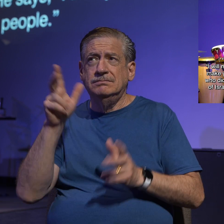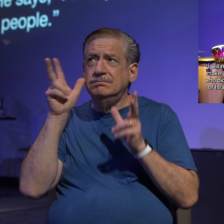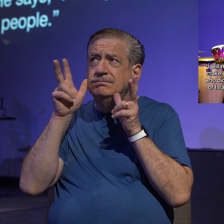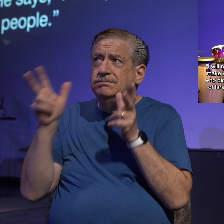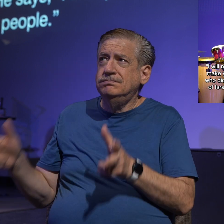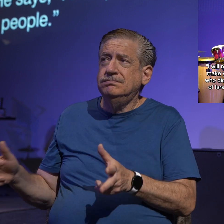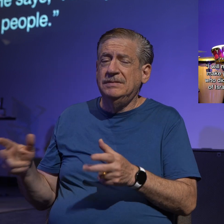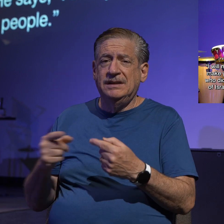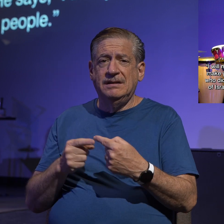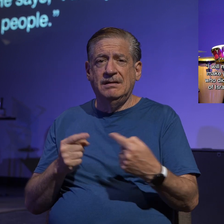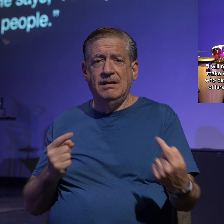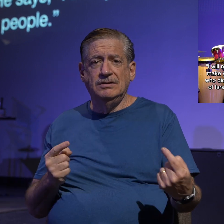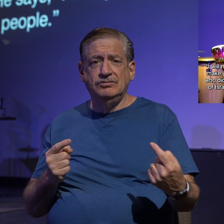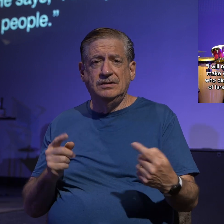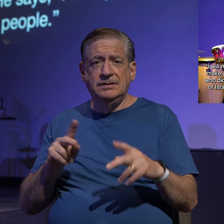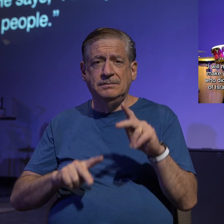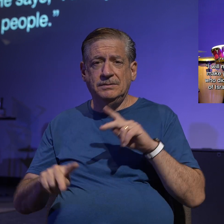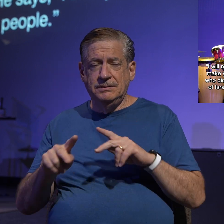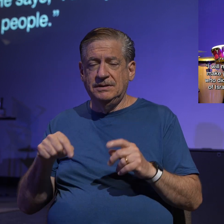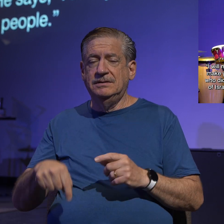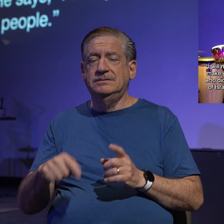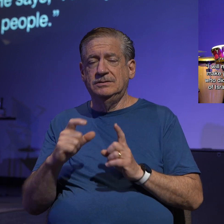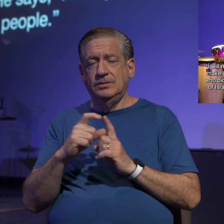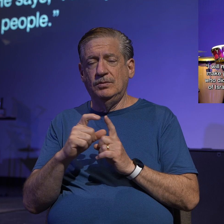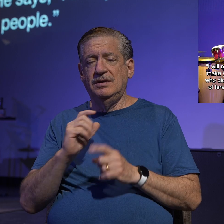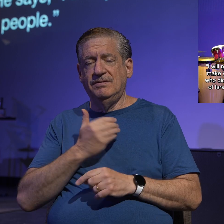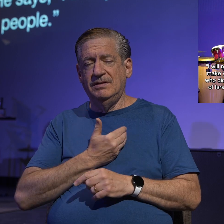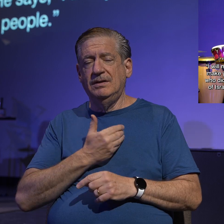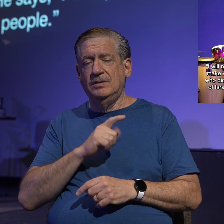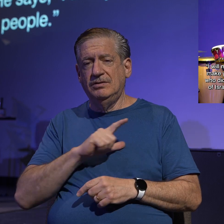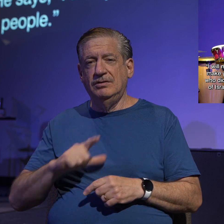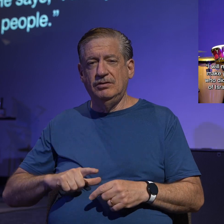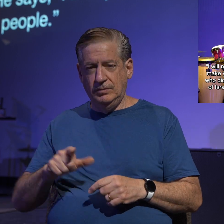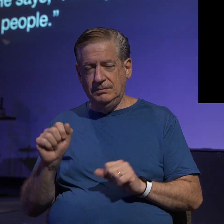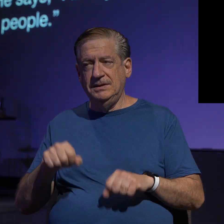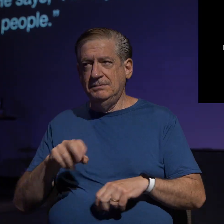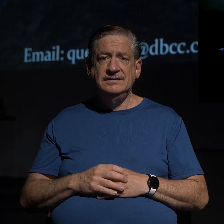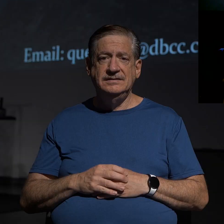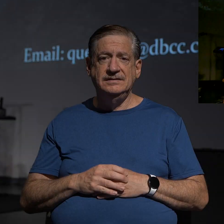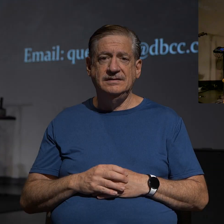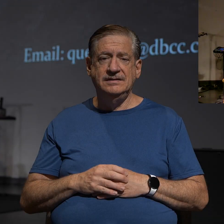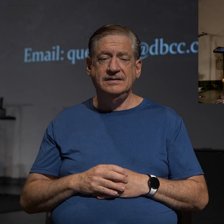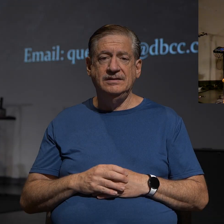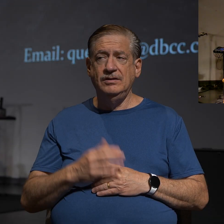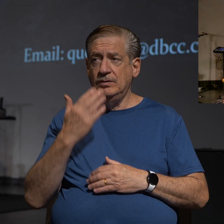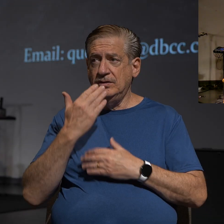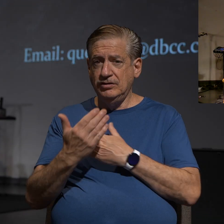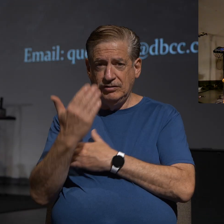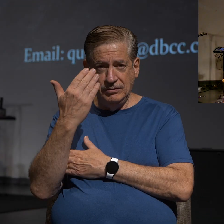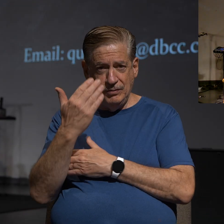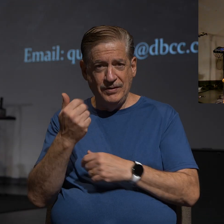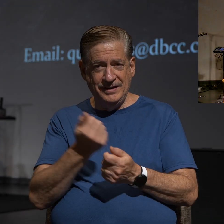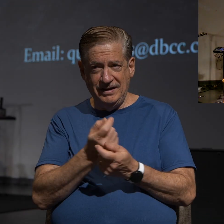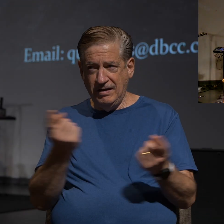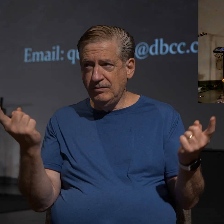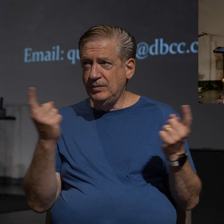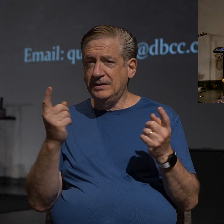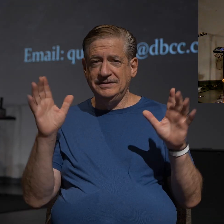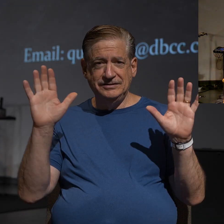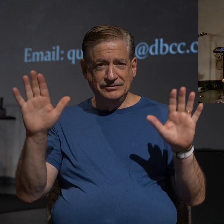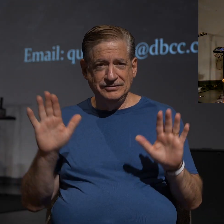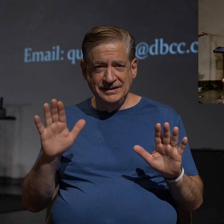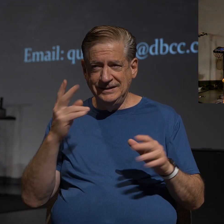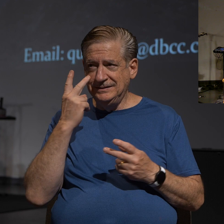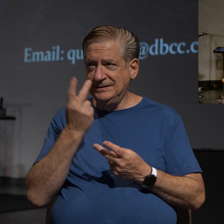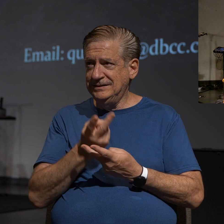contrary people. This is the word of our Lord. You may be seated. Well, good morning, everybody. It's great to see